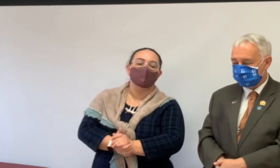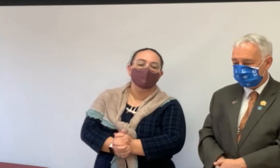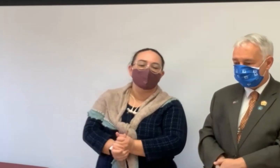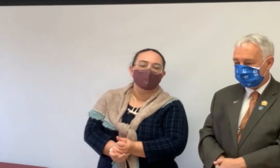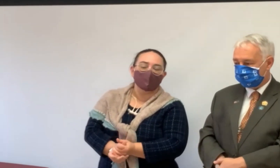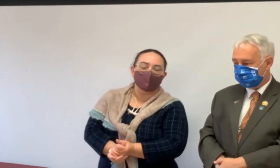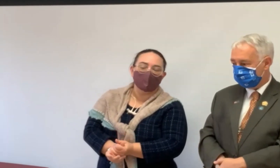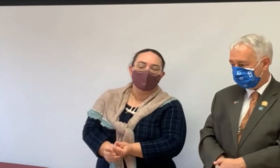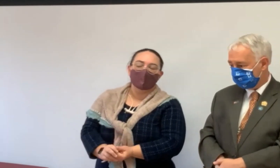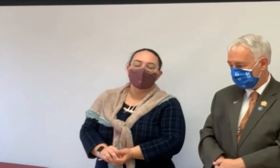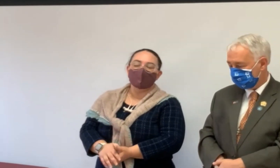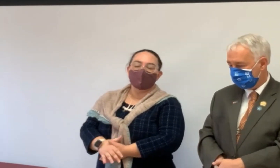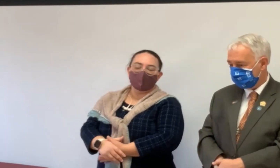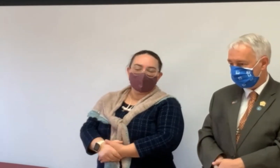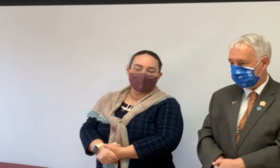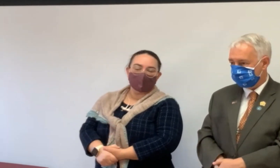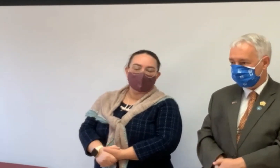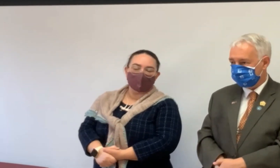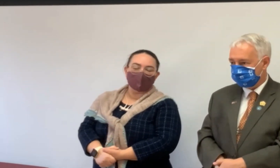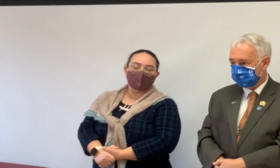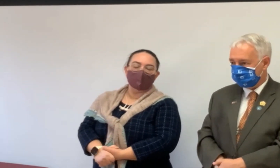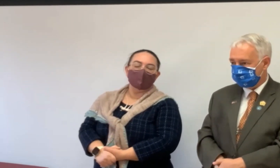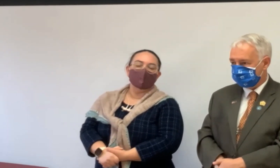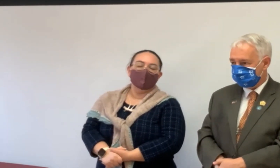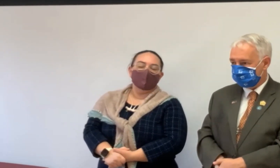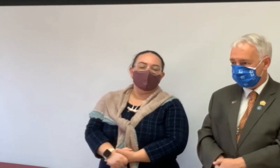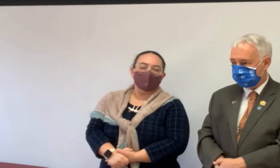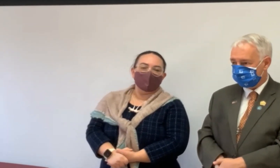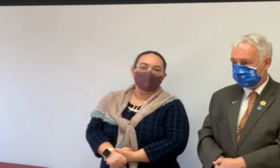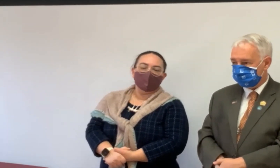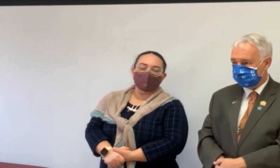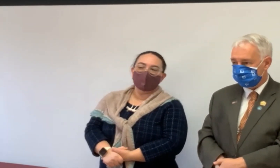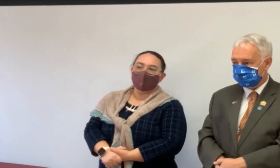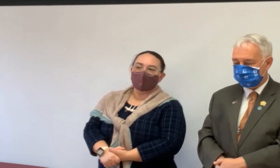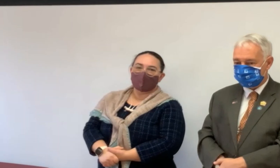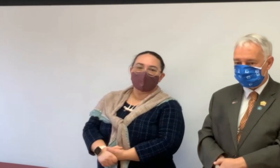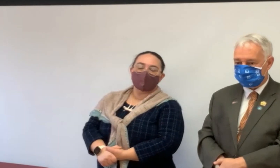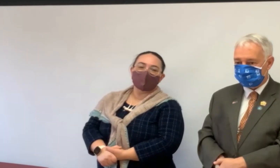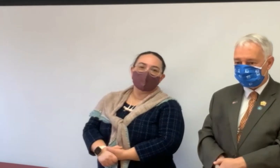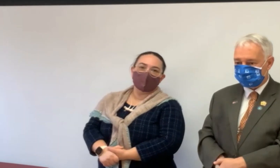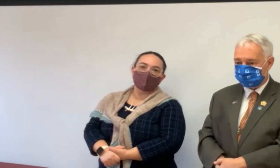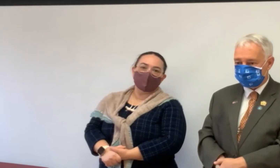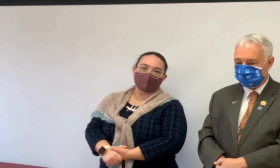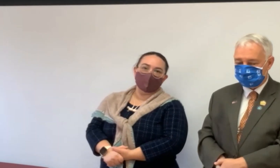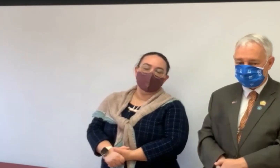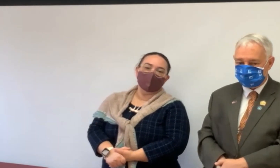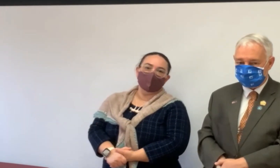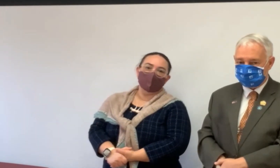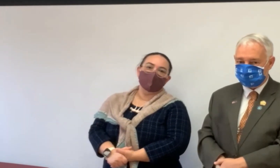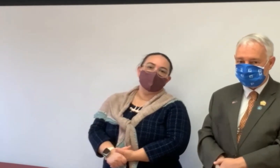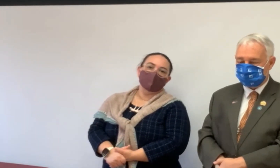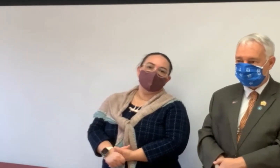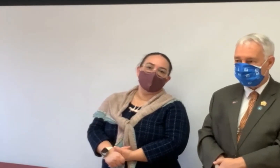again. I'm Christina Cardone with Keller Williams real estate. And my, the best phone number is 610